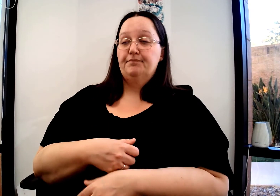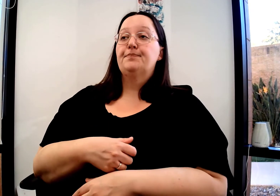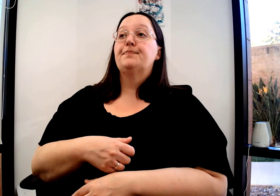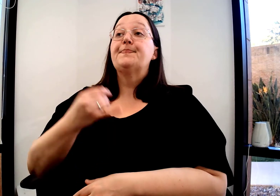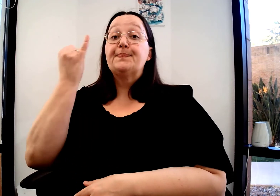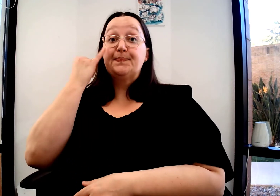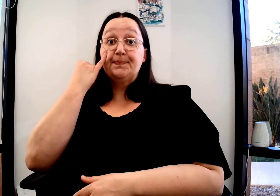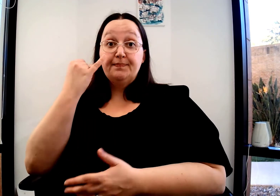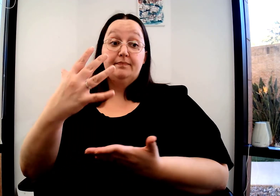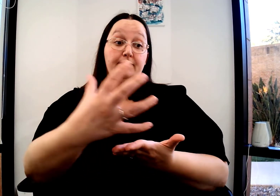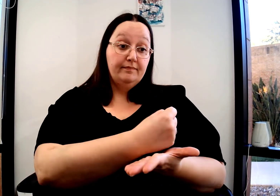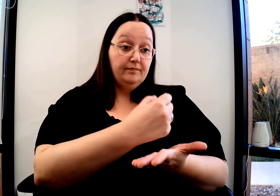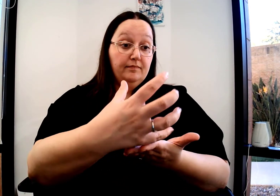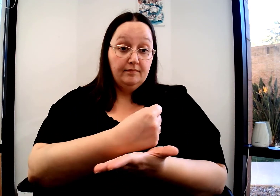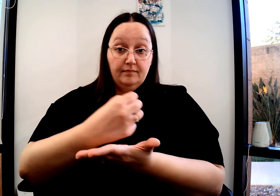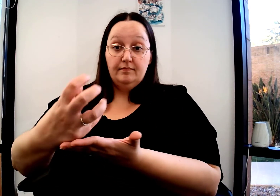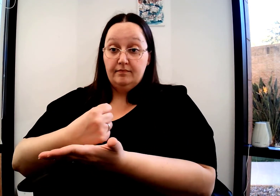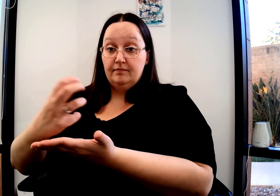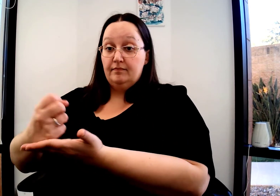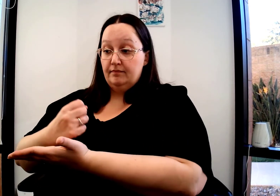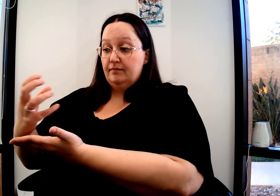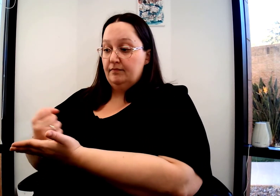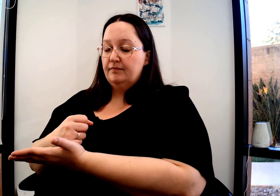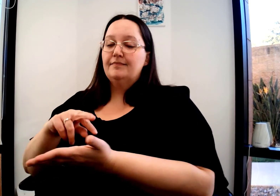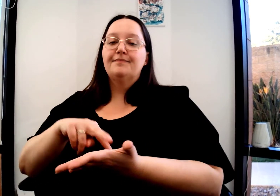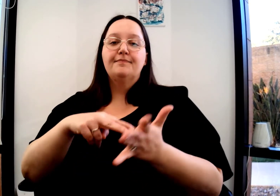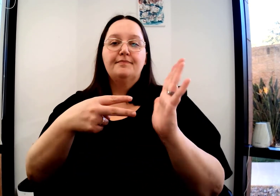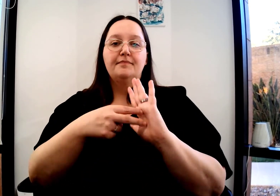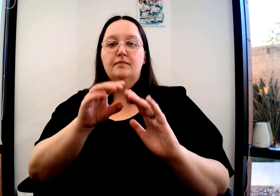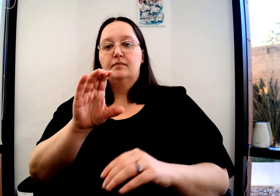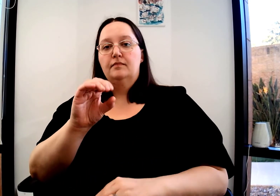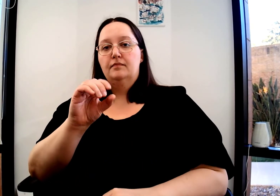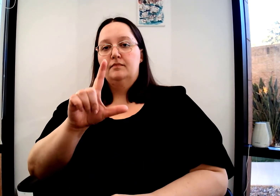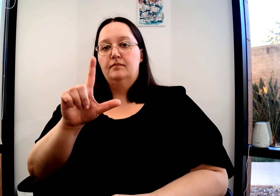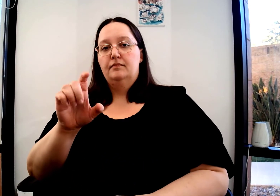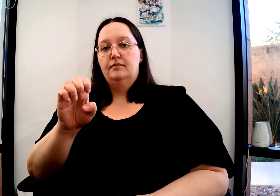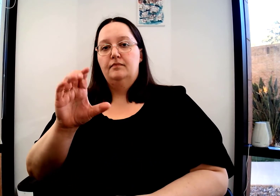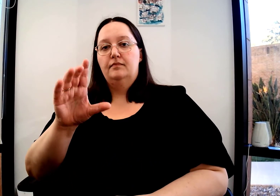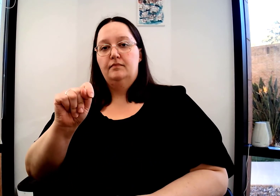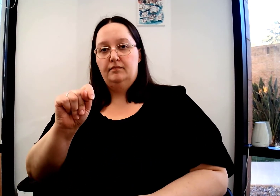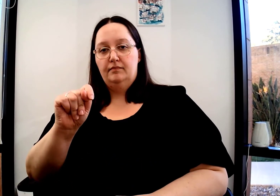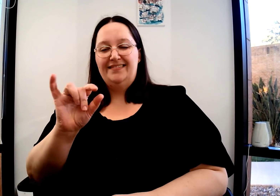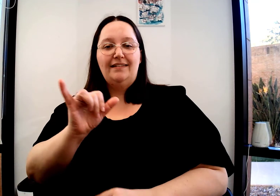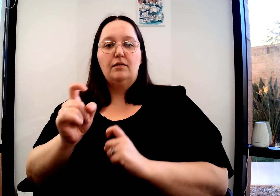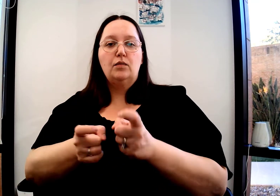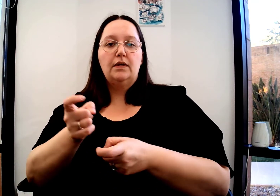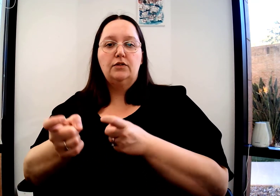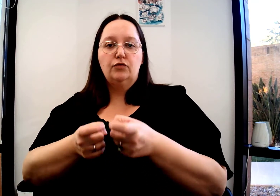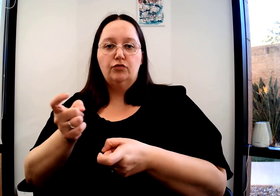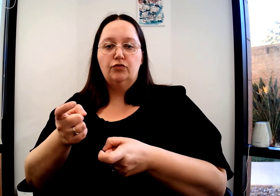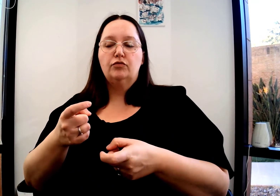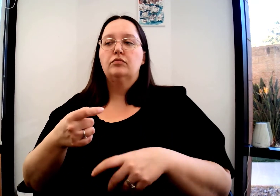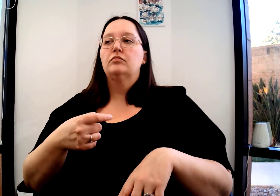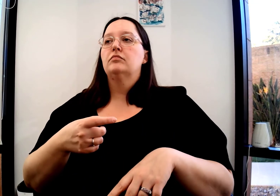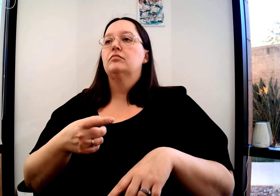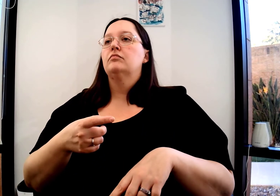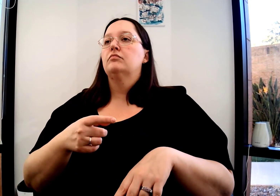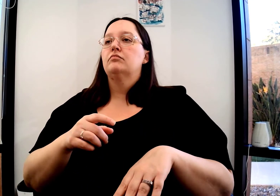One time, earn, deserve. If you keep doing it, if you move across your body, it's like you're